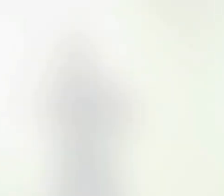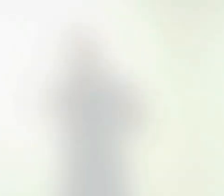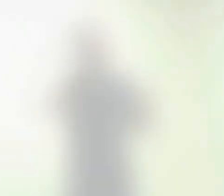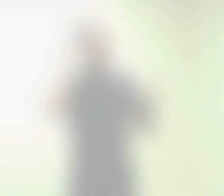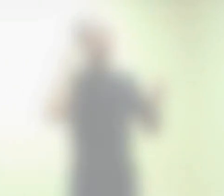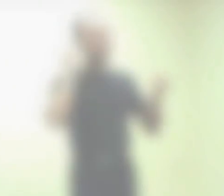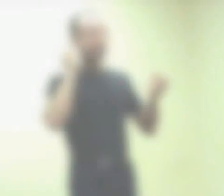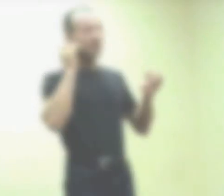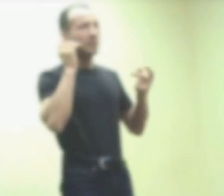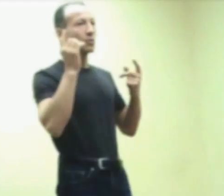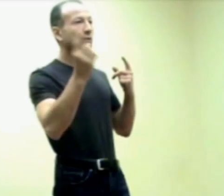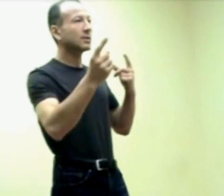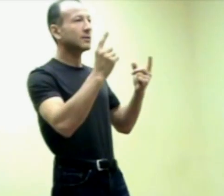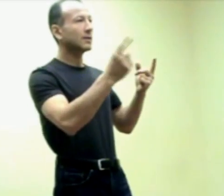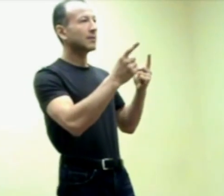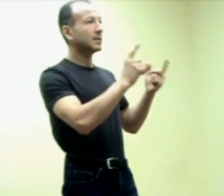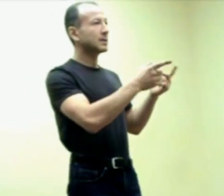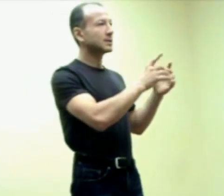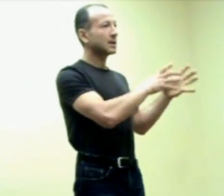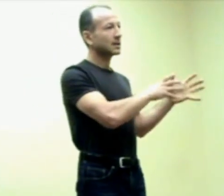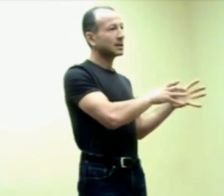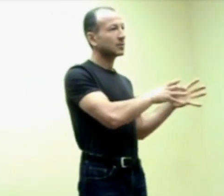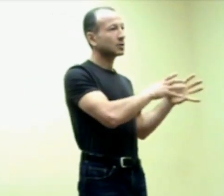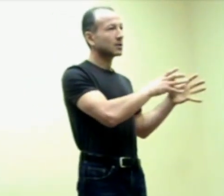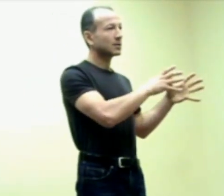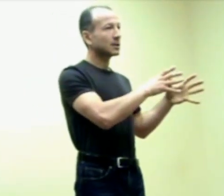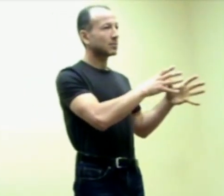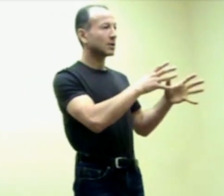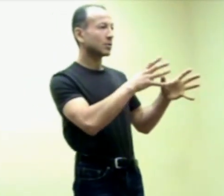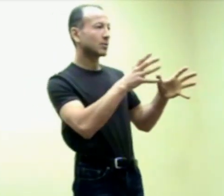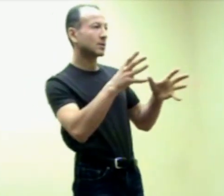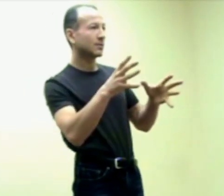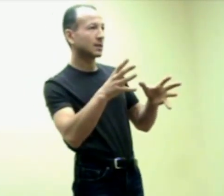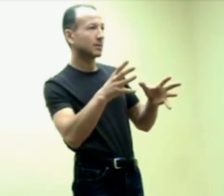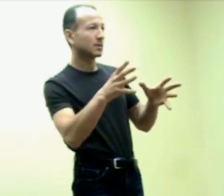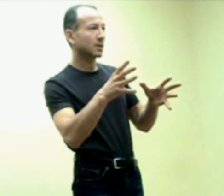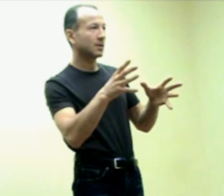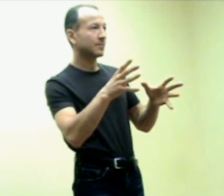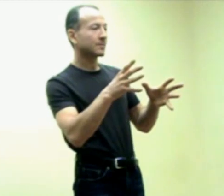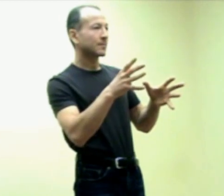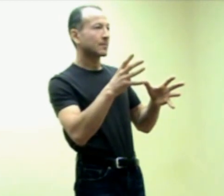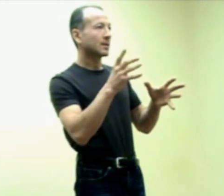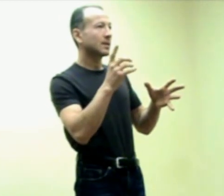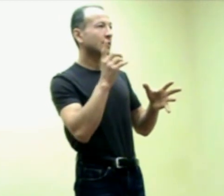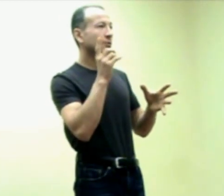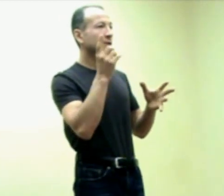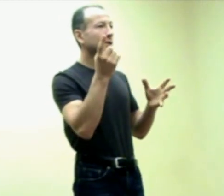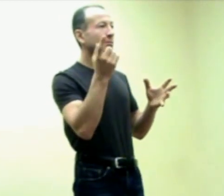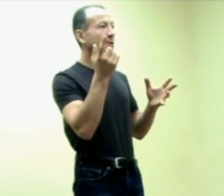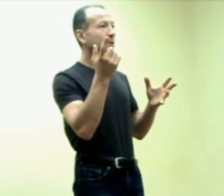When the normal development is starting, and we're talking right now about normal development, okay, then first thing with kids